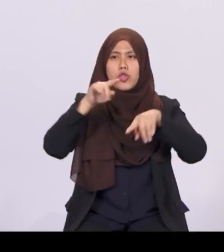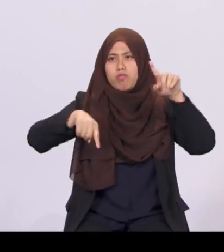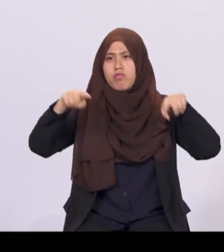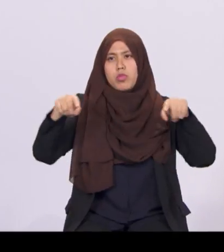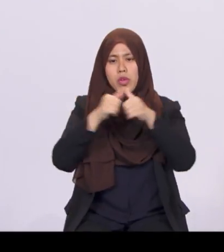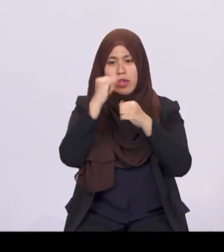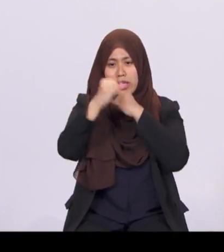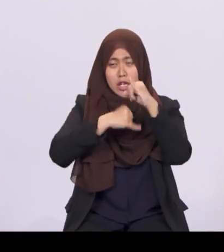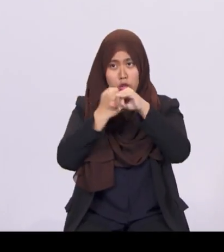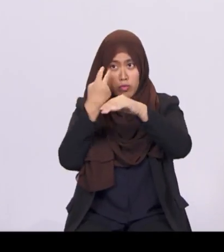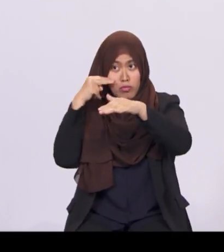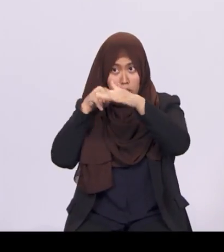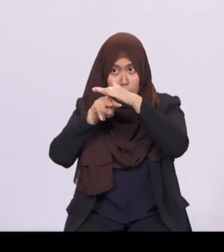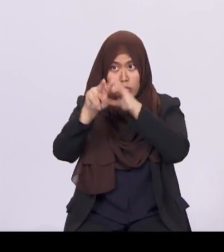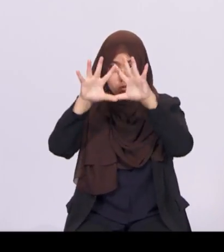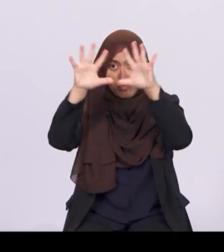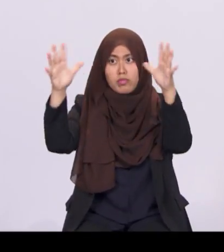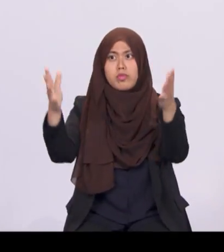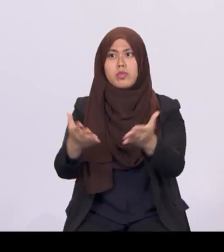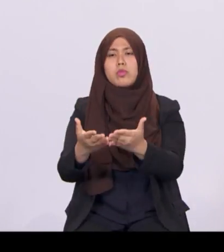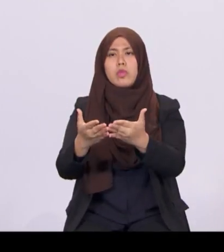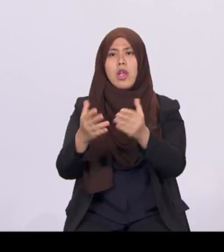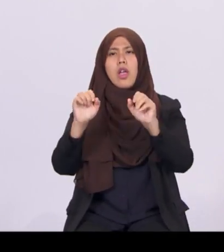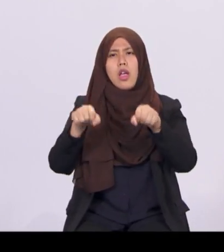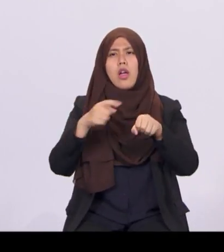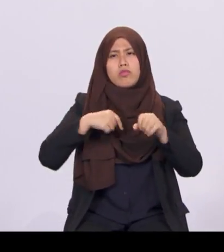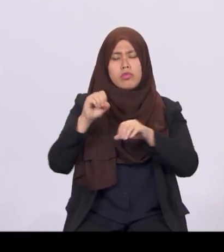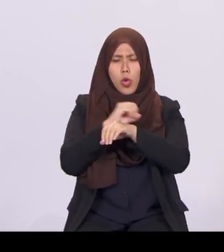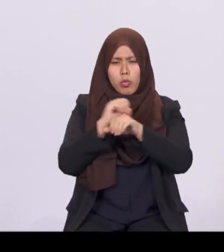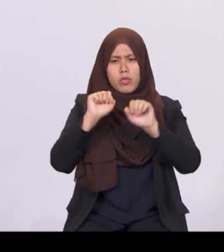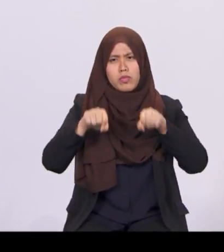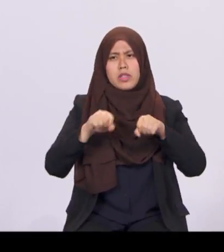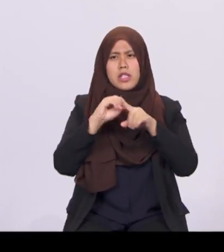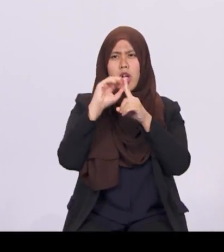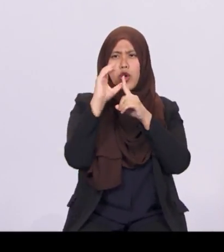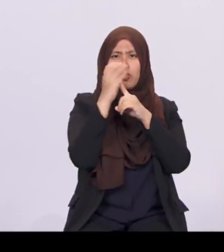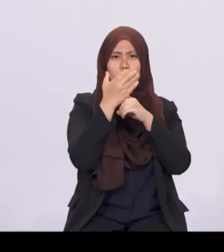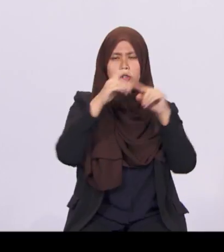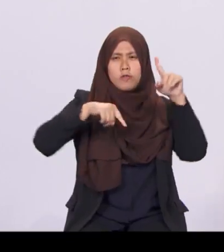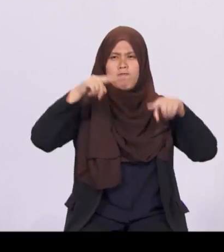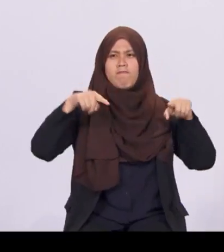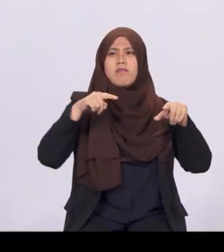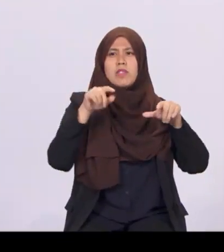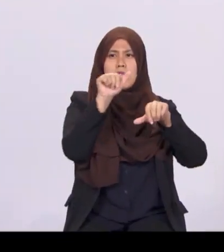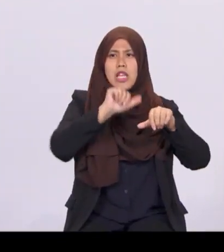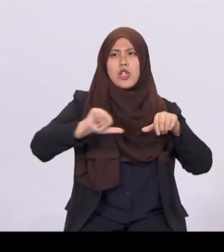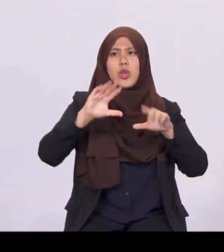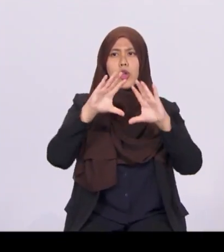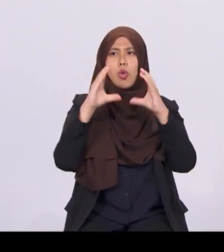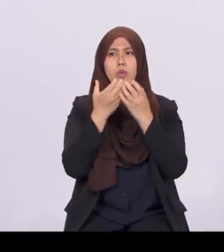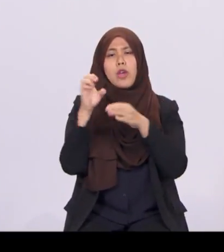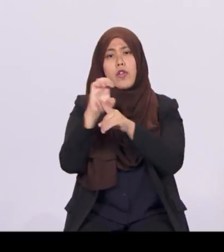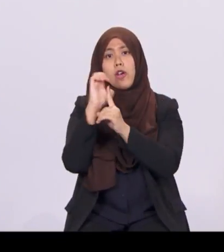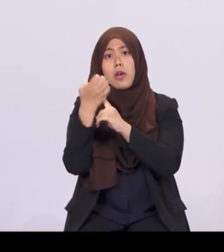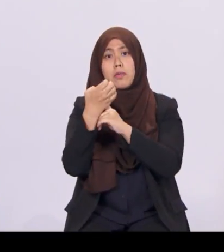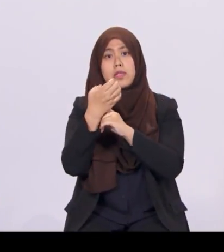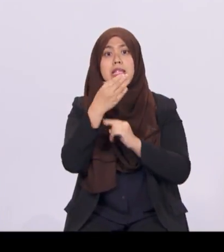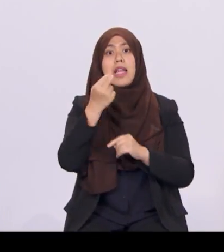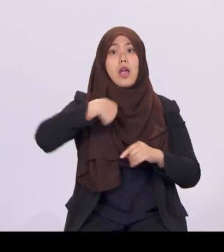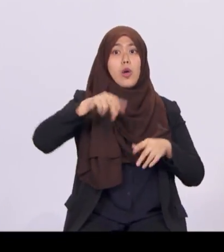operate in a culturally diverse Asian and global environments. And our people are also well-educated and tech